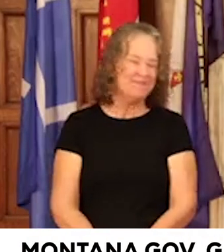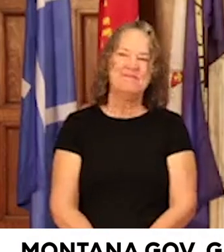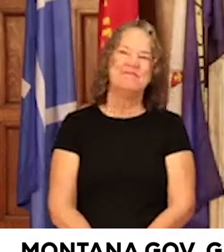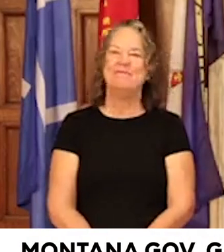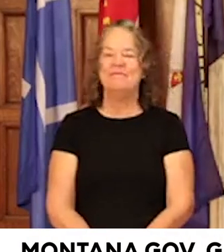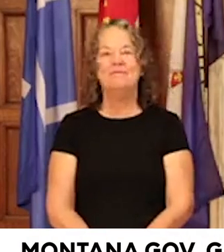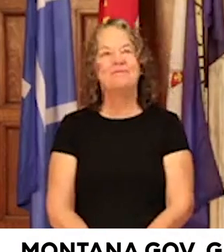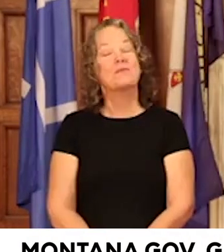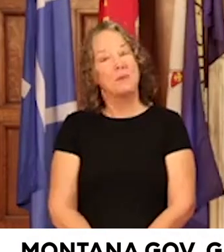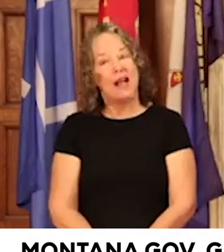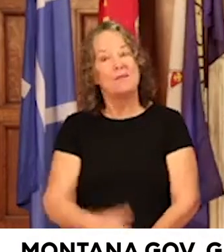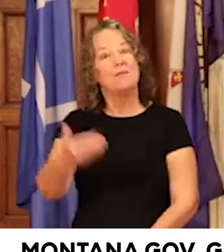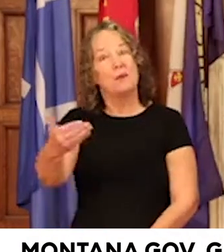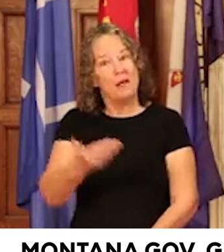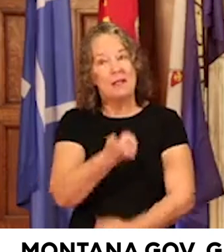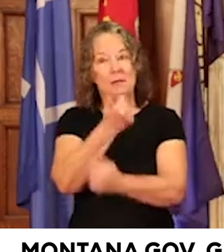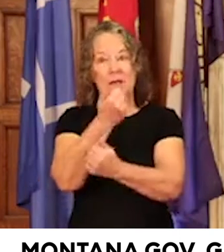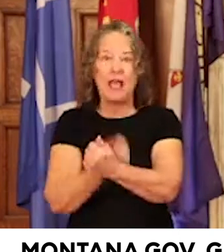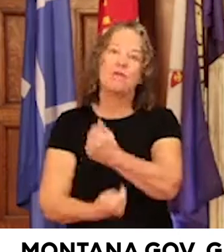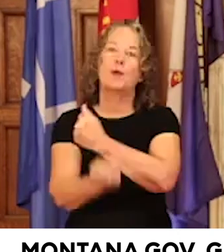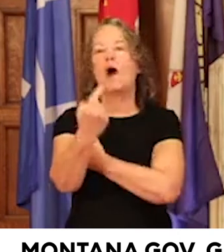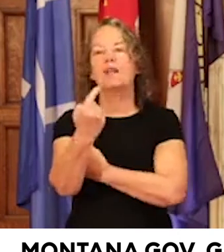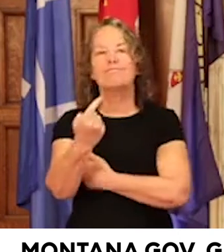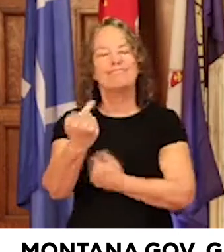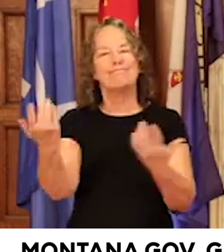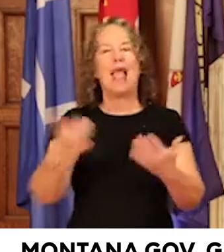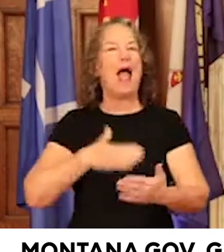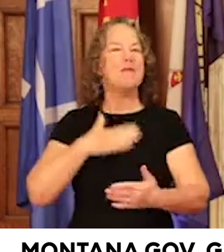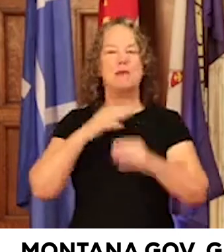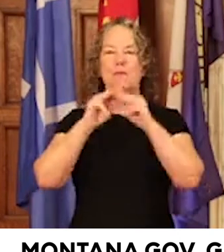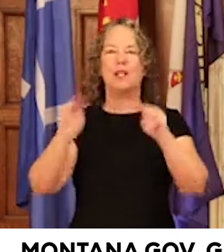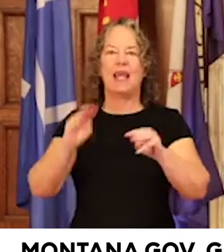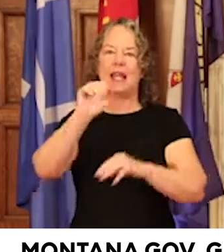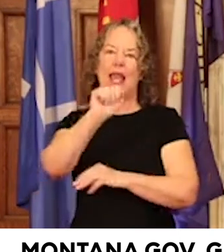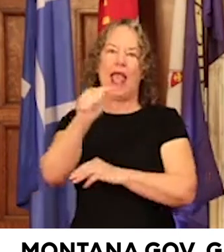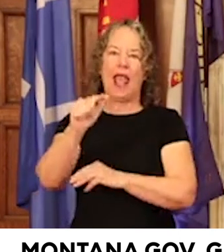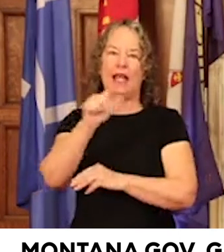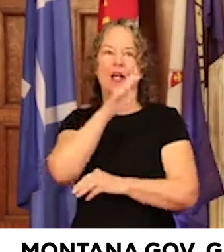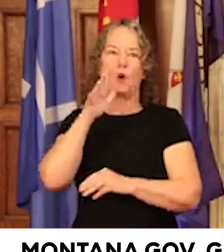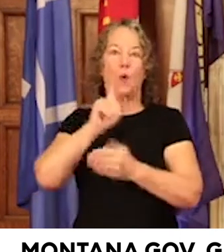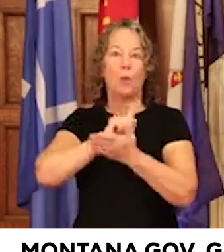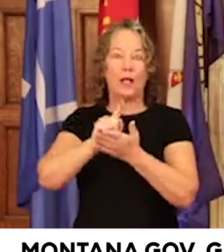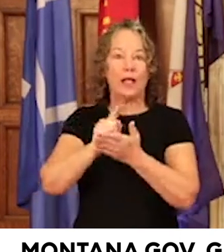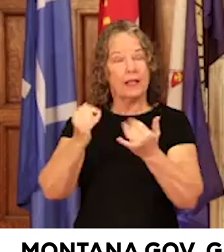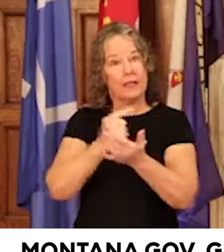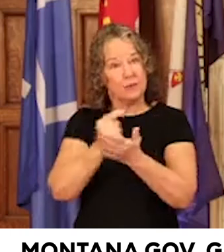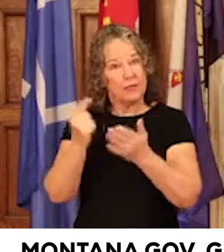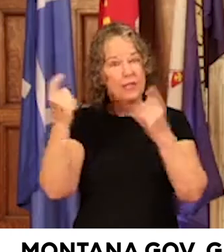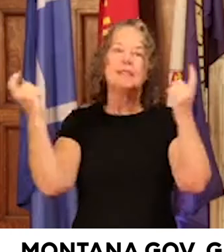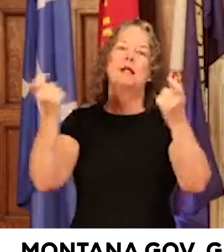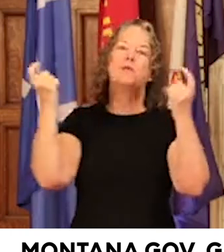Hello. Well, welcome everyone. Happy Montana Ag Week. This week we're celebrating